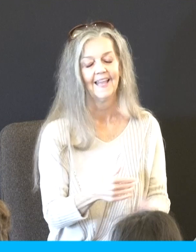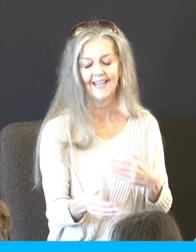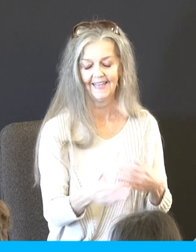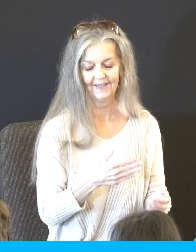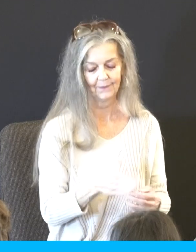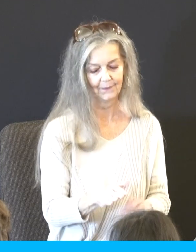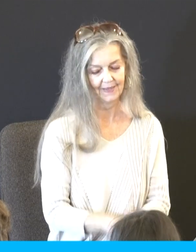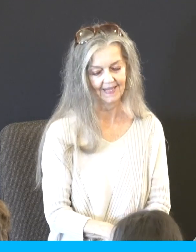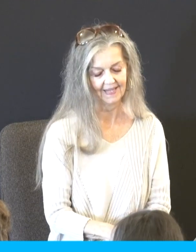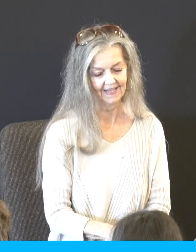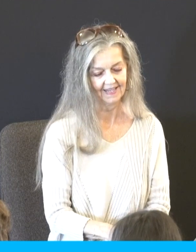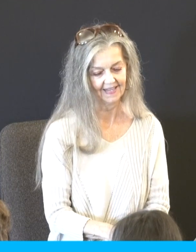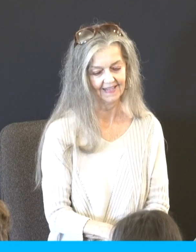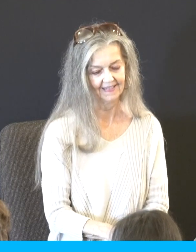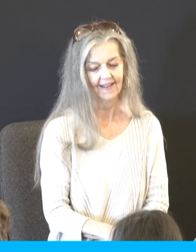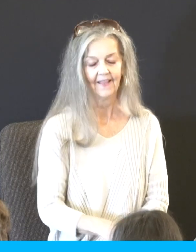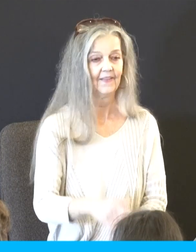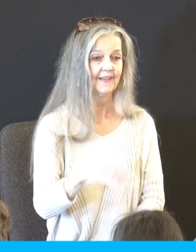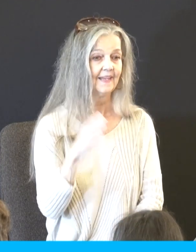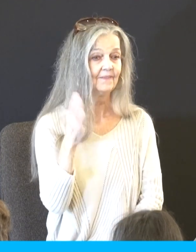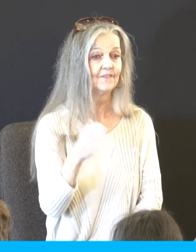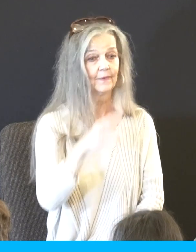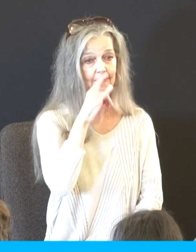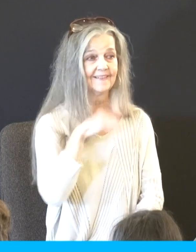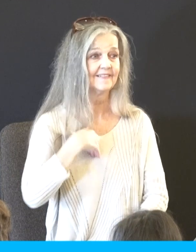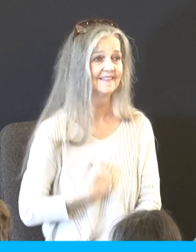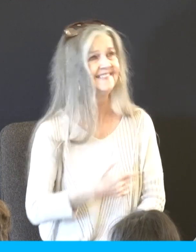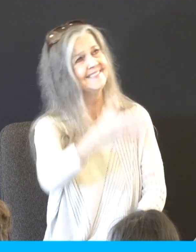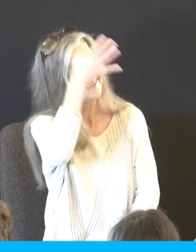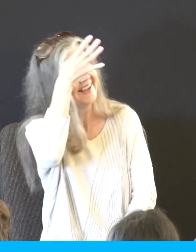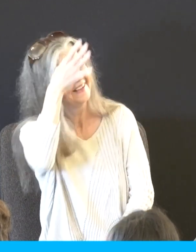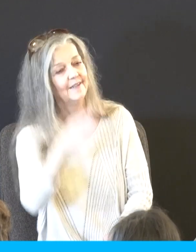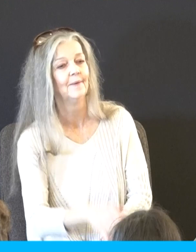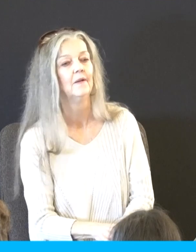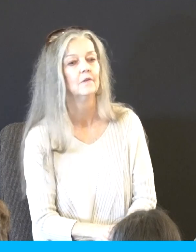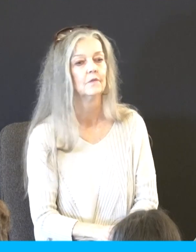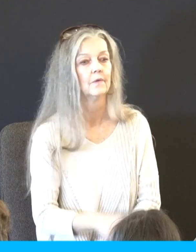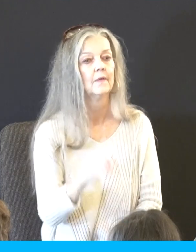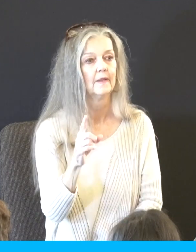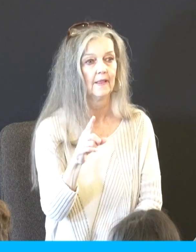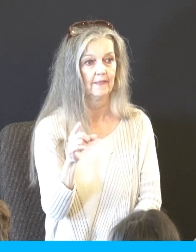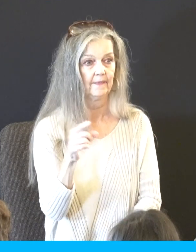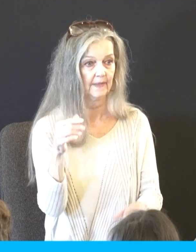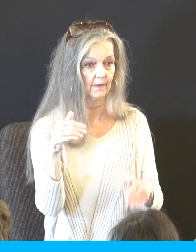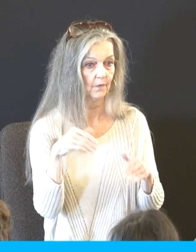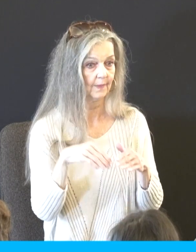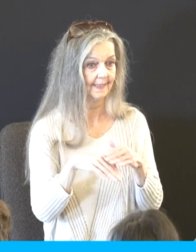eventually they'd like, dad, you know, and so they isolate the fact they think I'm in the bathroom and of course you're there holding the baby behind the shower